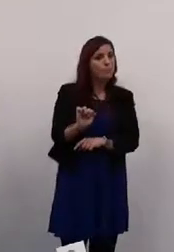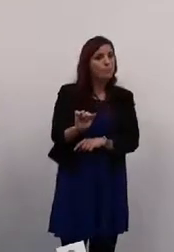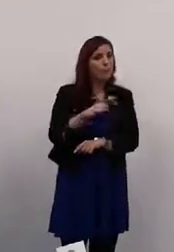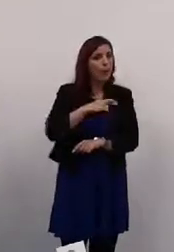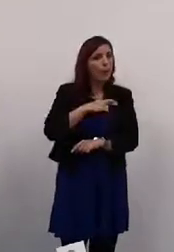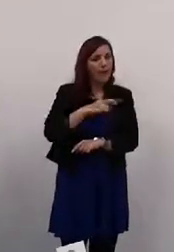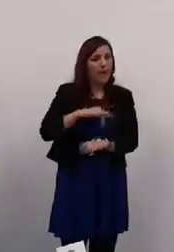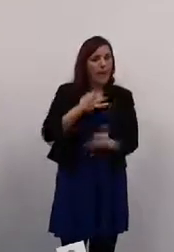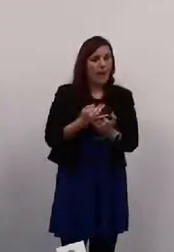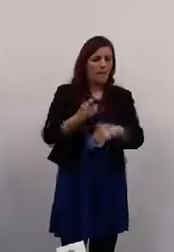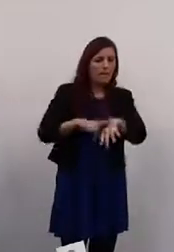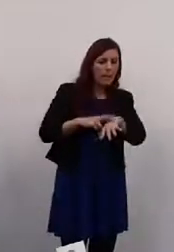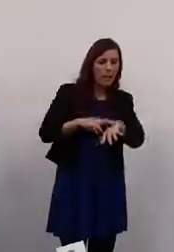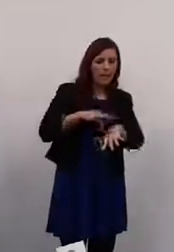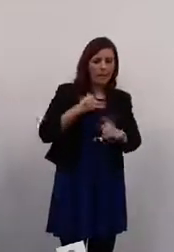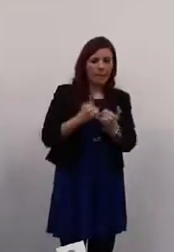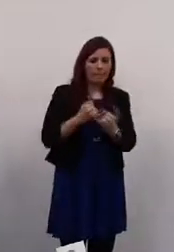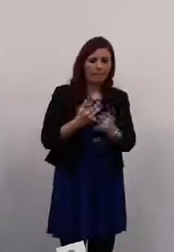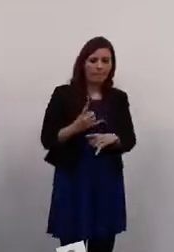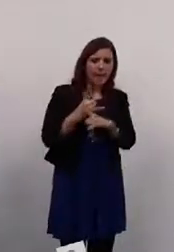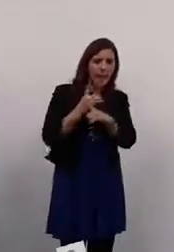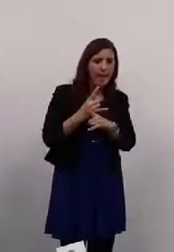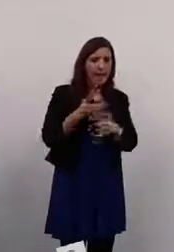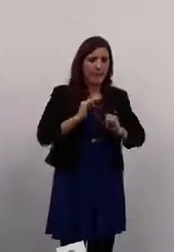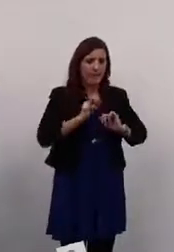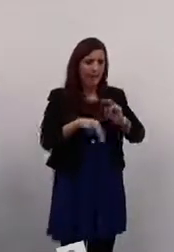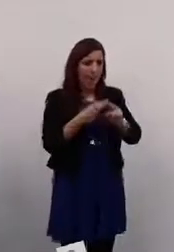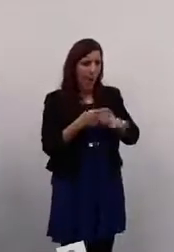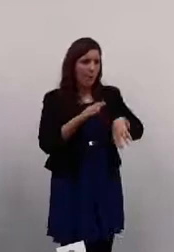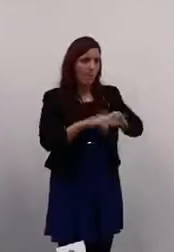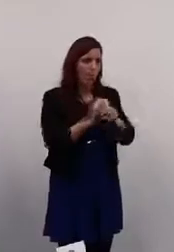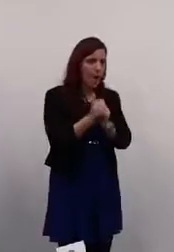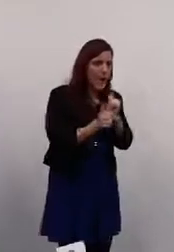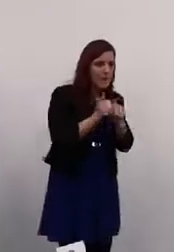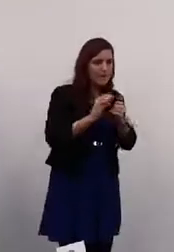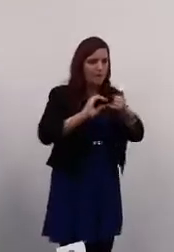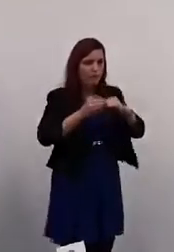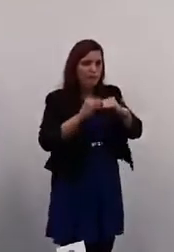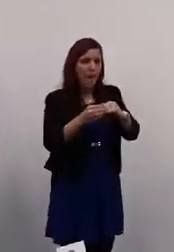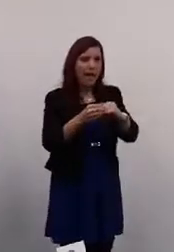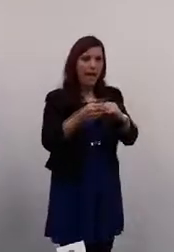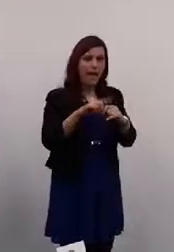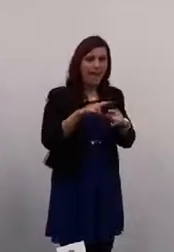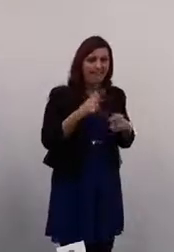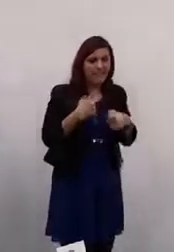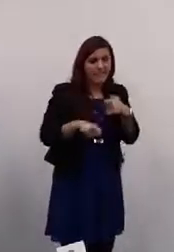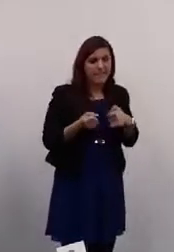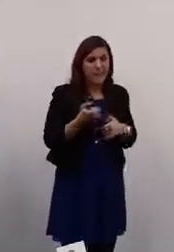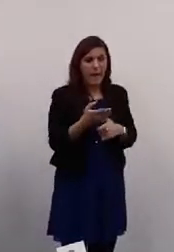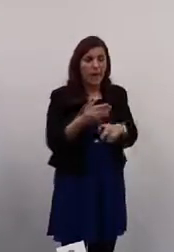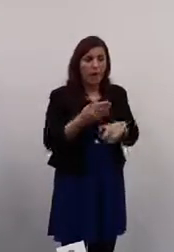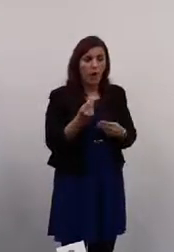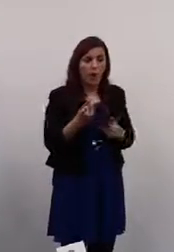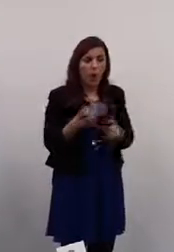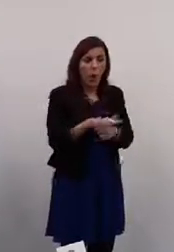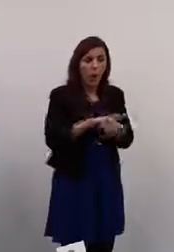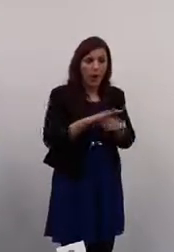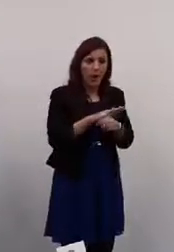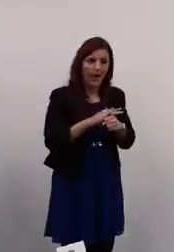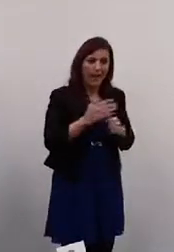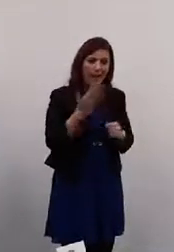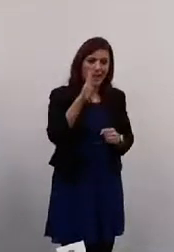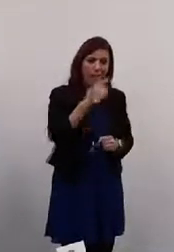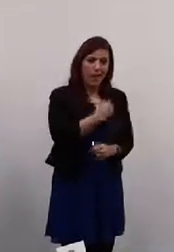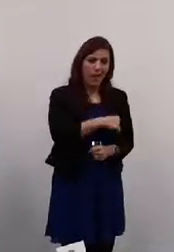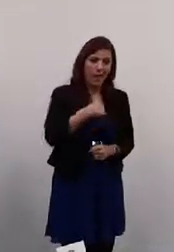assurance and helps them get out more, be more active, and spend more money locally. And let's be honest, we all need